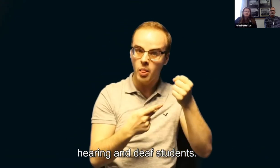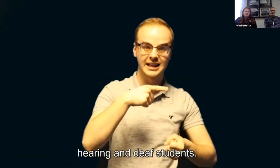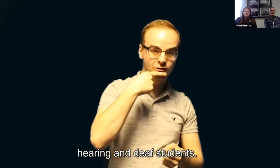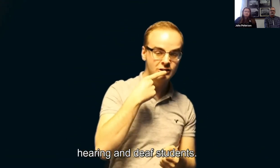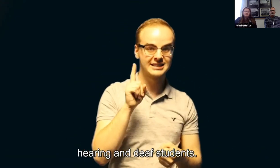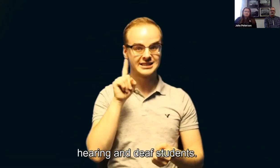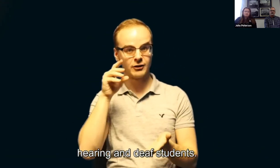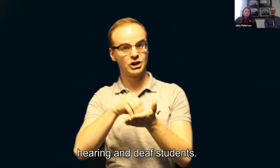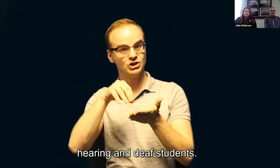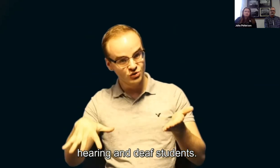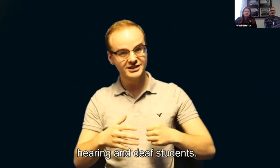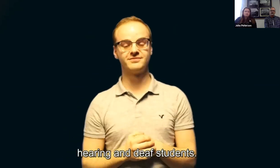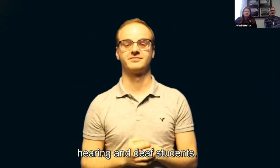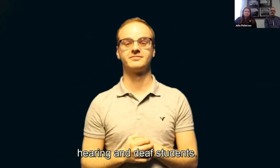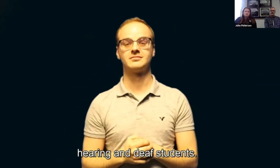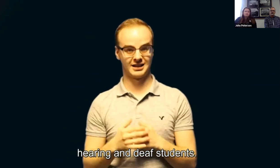hearing and deaf students.